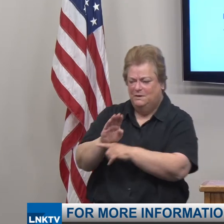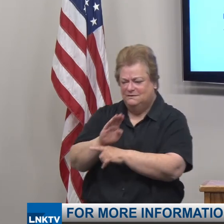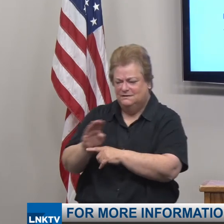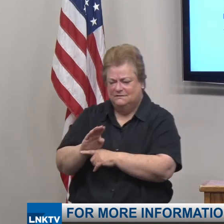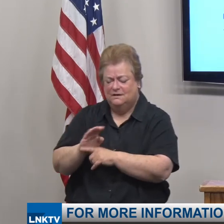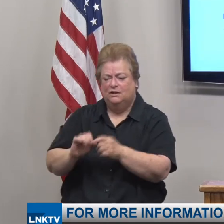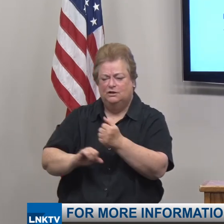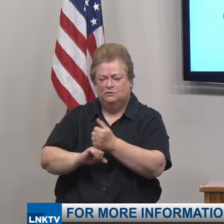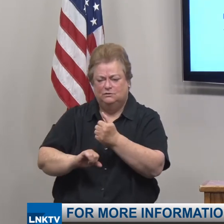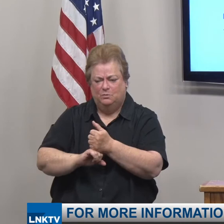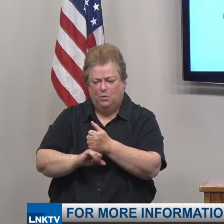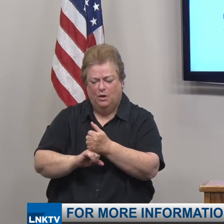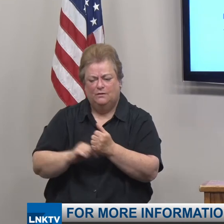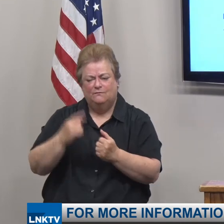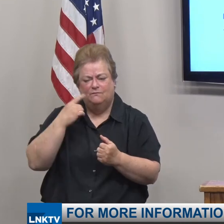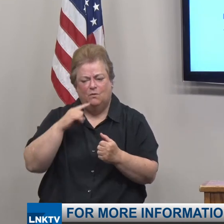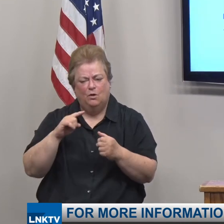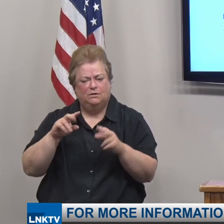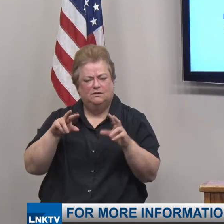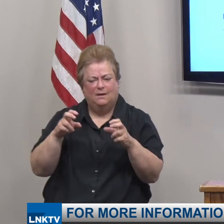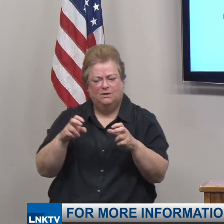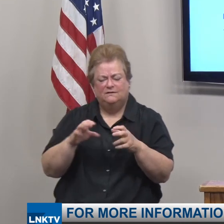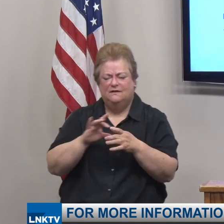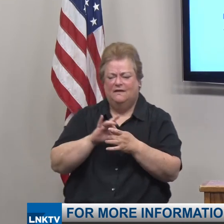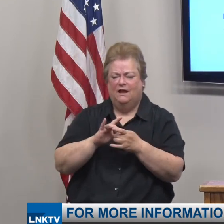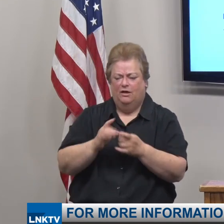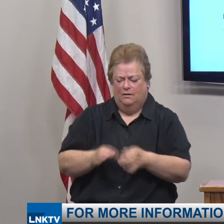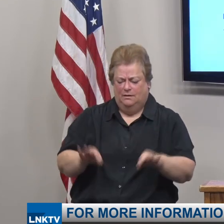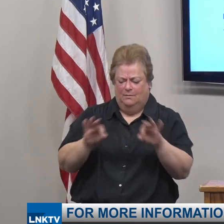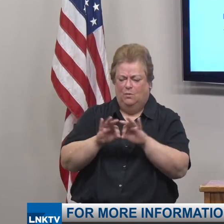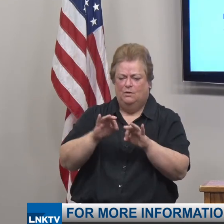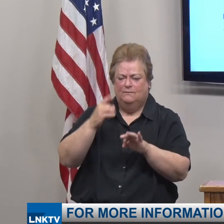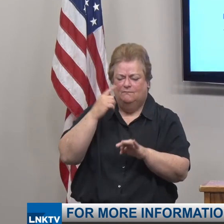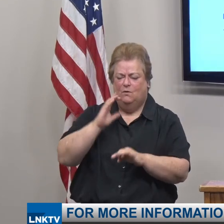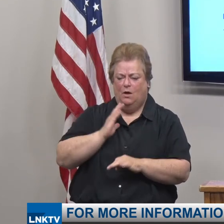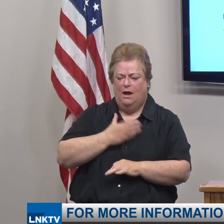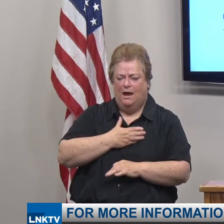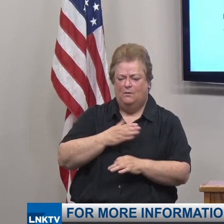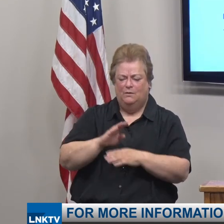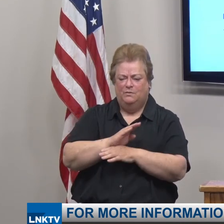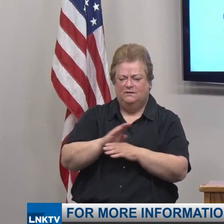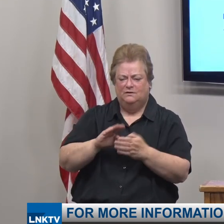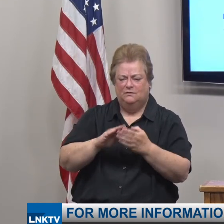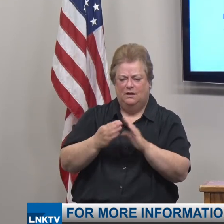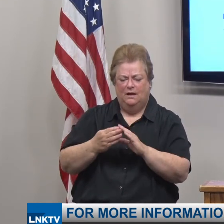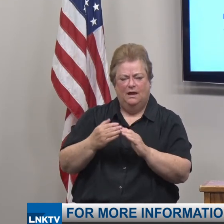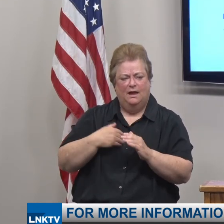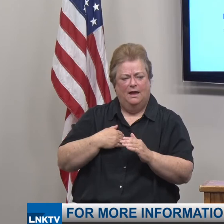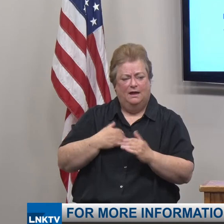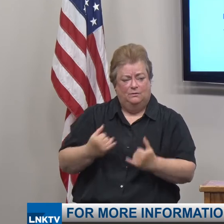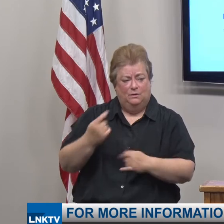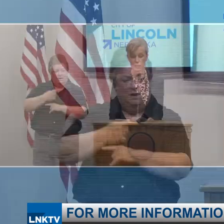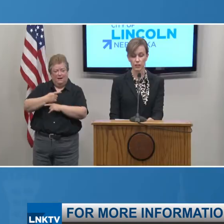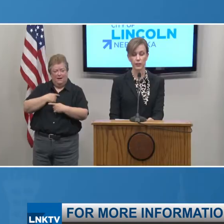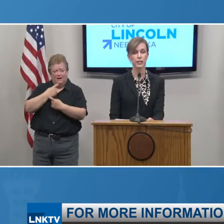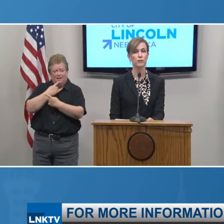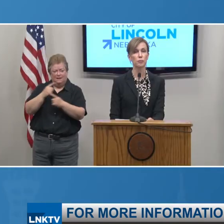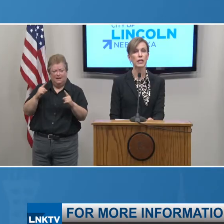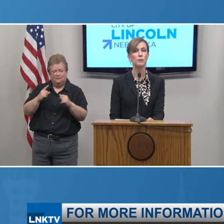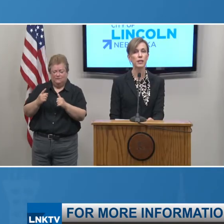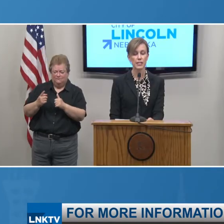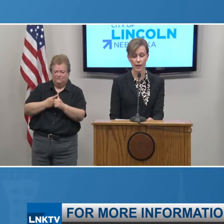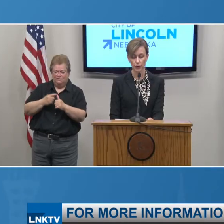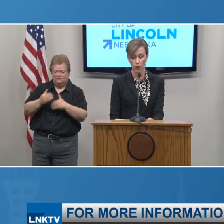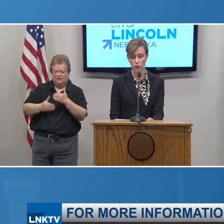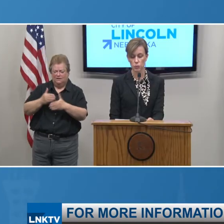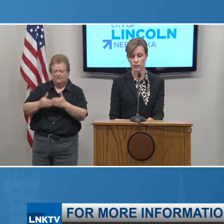support on topics relevant and timely for our business community. Today I'm pleased to announce that the first in a series